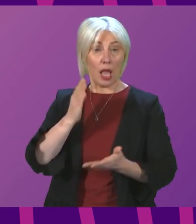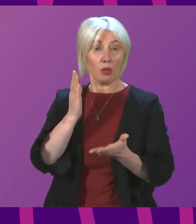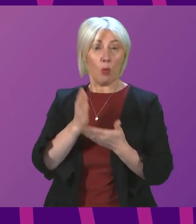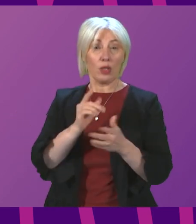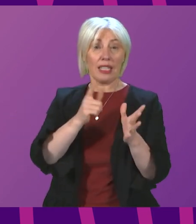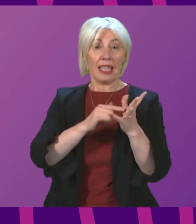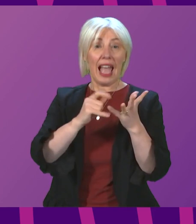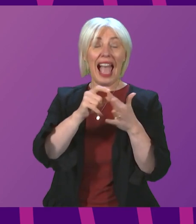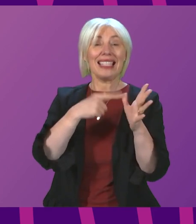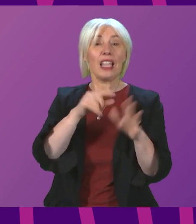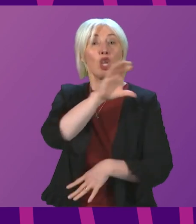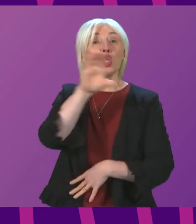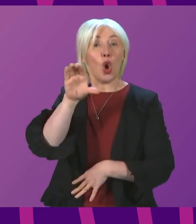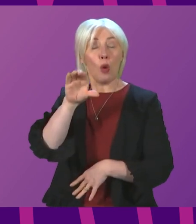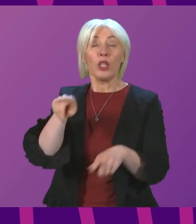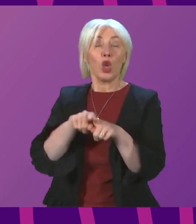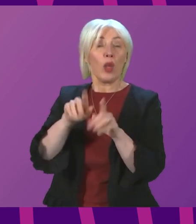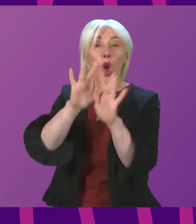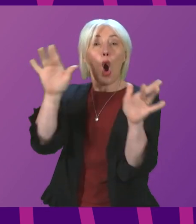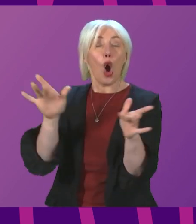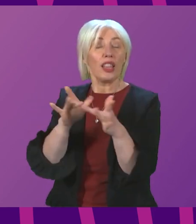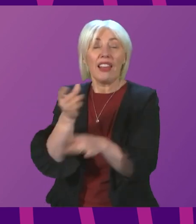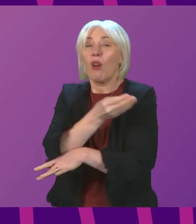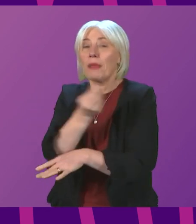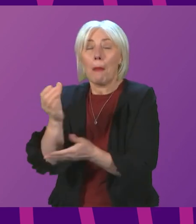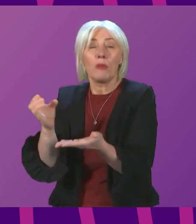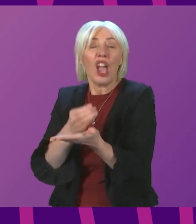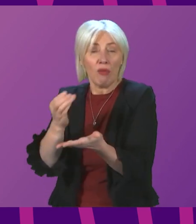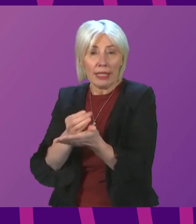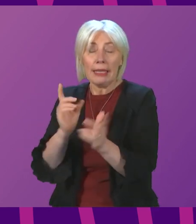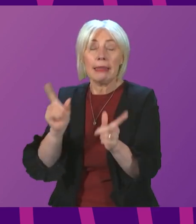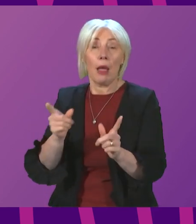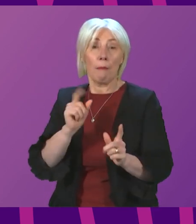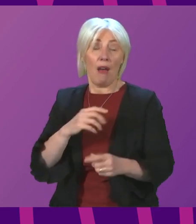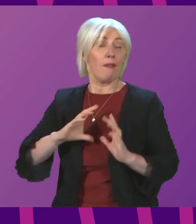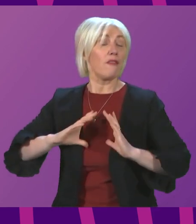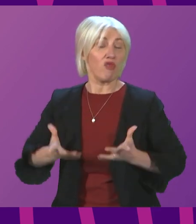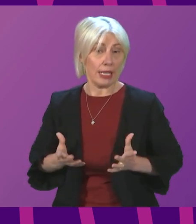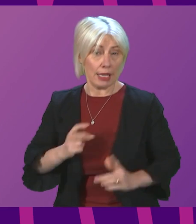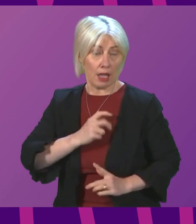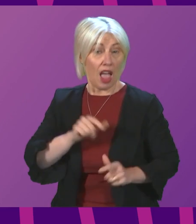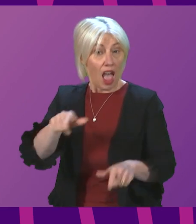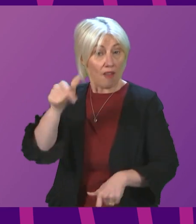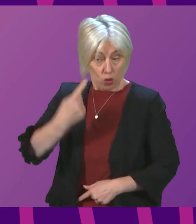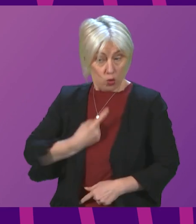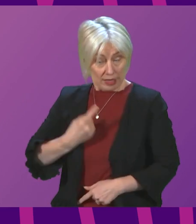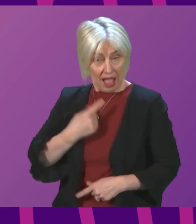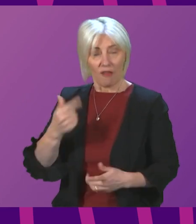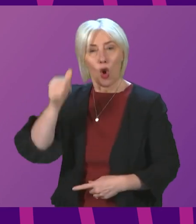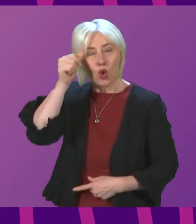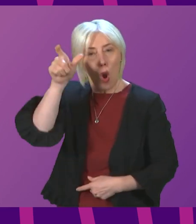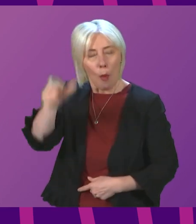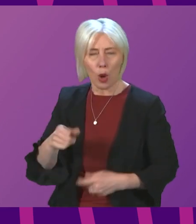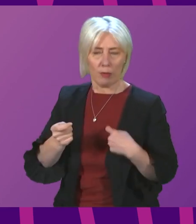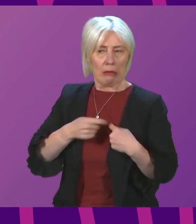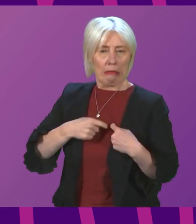supermarkets. They are also available online from some participating charities. So if you or anyone you know is nervous or worried about being